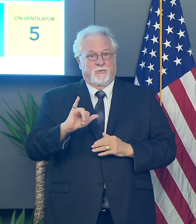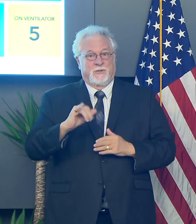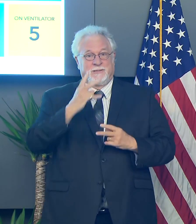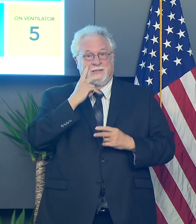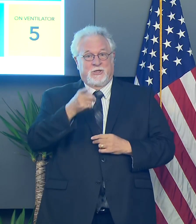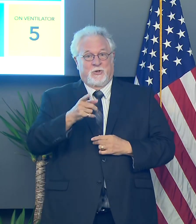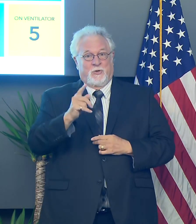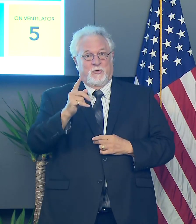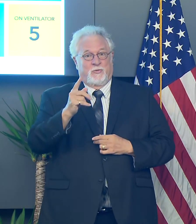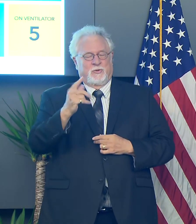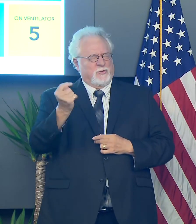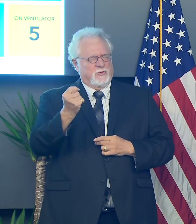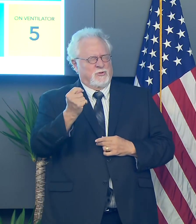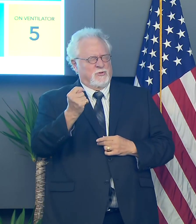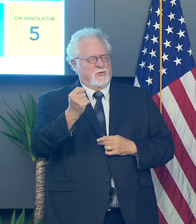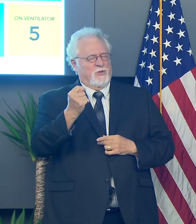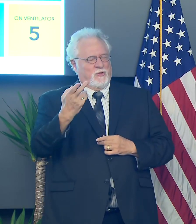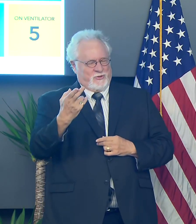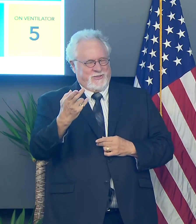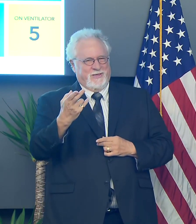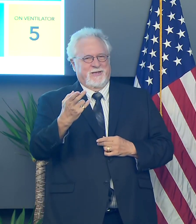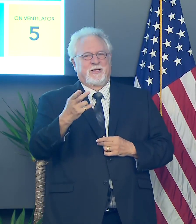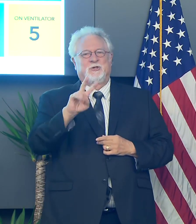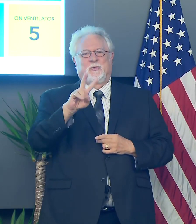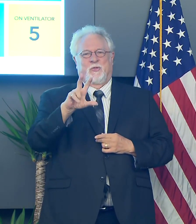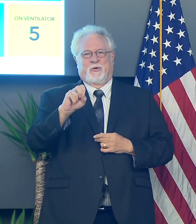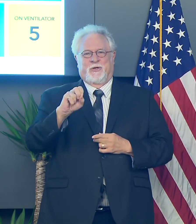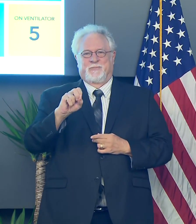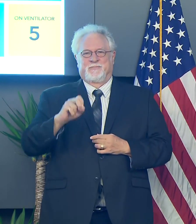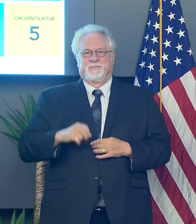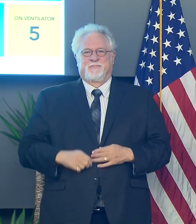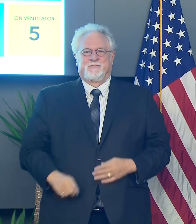and I'll see you all on Tuesday, I'm sorry, on Thursday at 2.30.